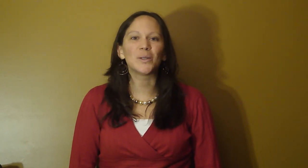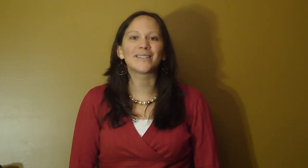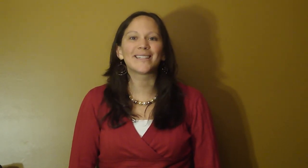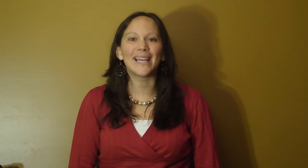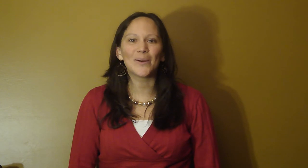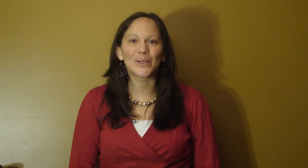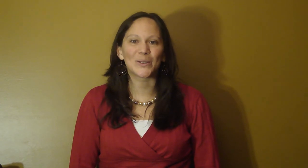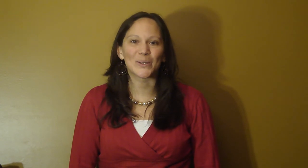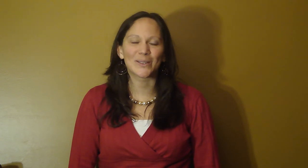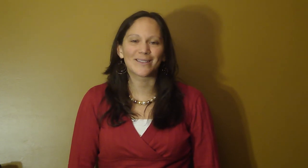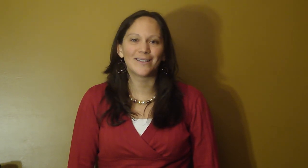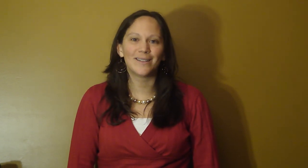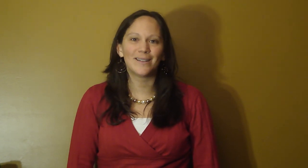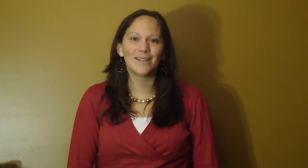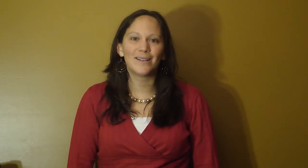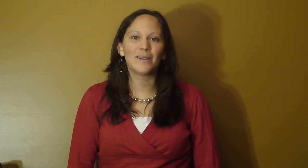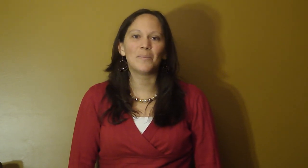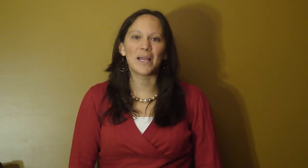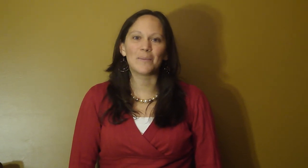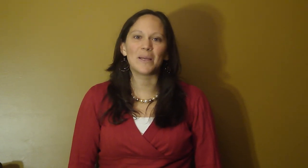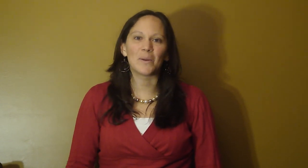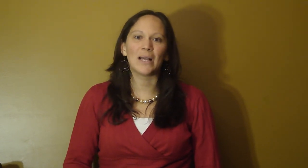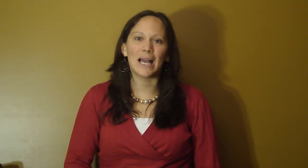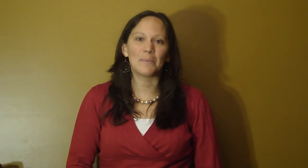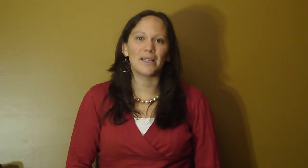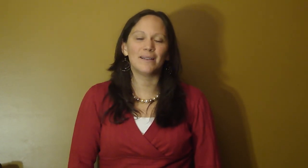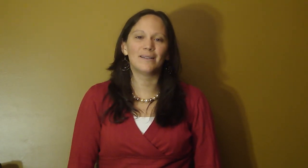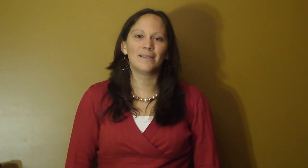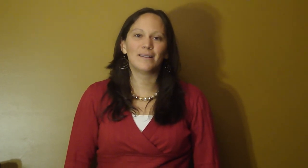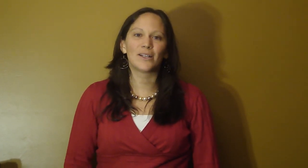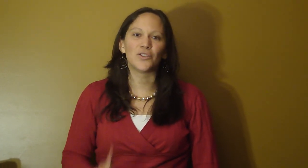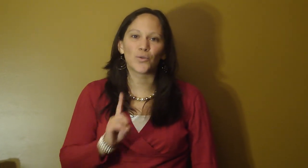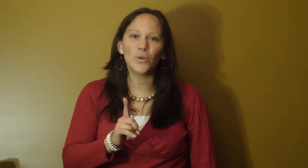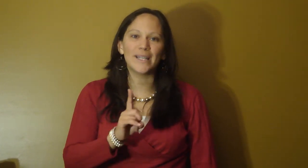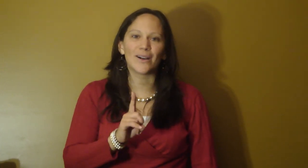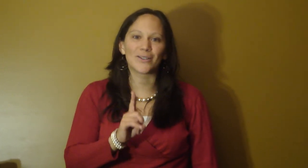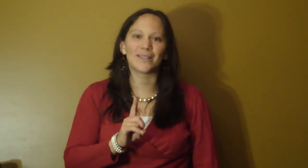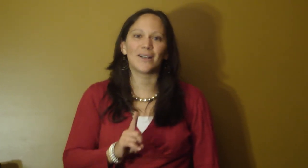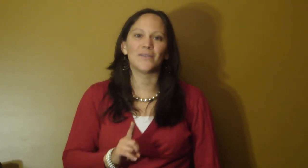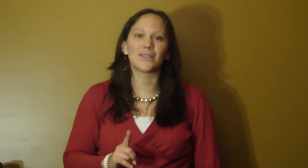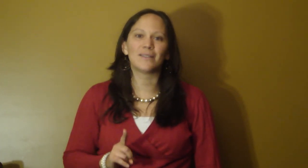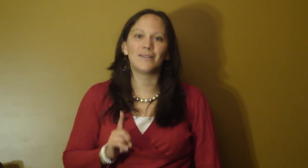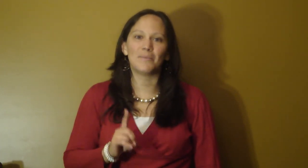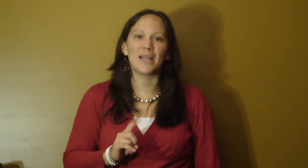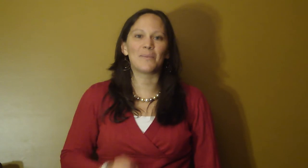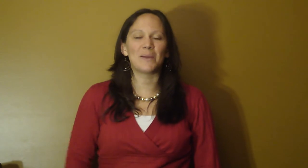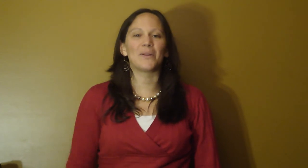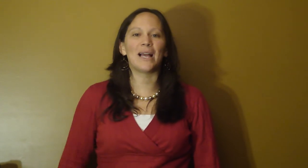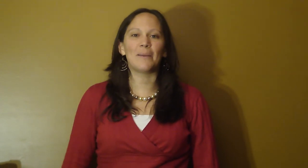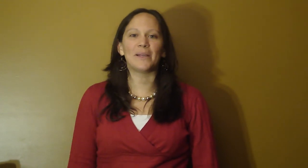Virtuous characters make people happy. Controlling ourselves make people happy.